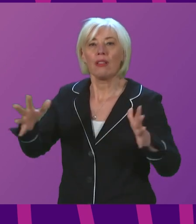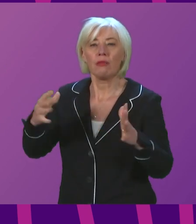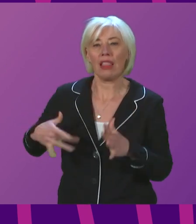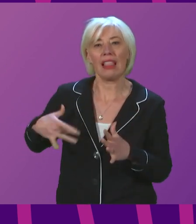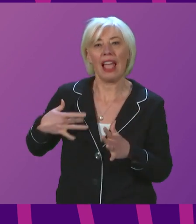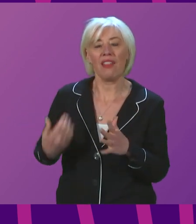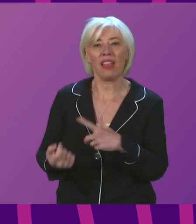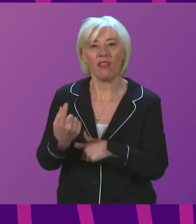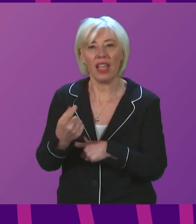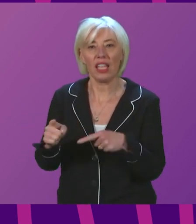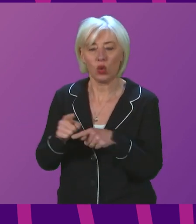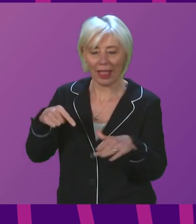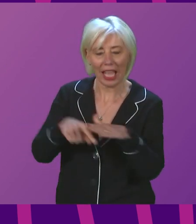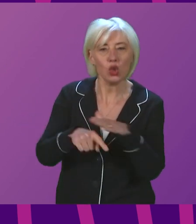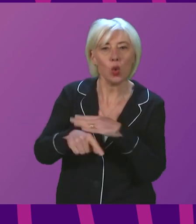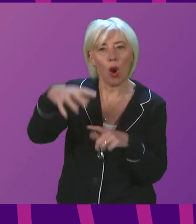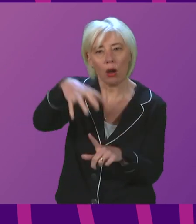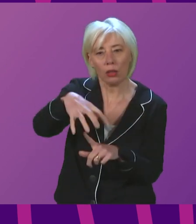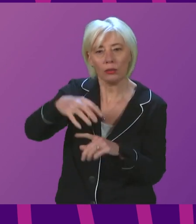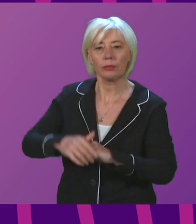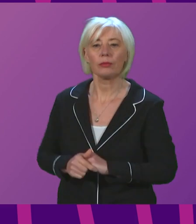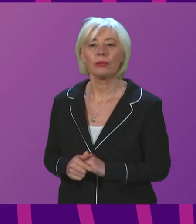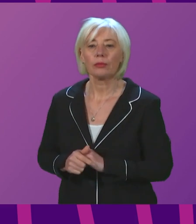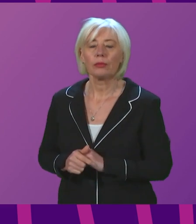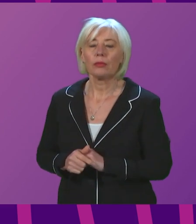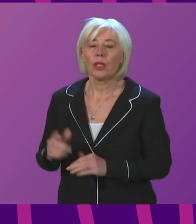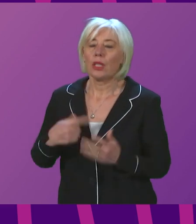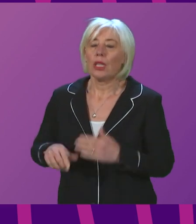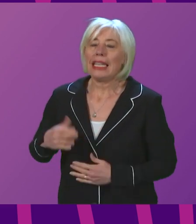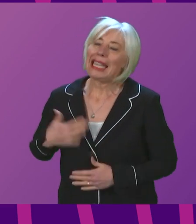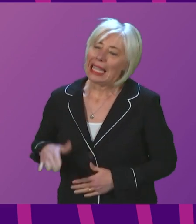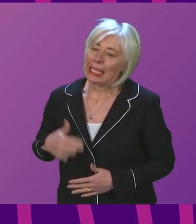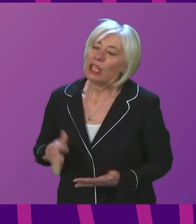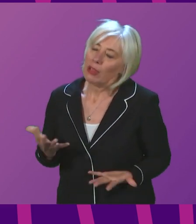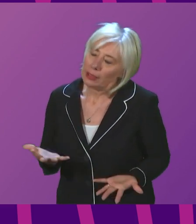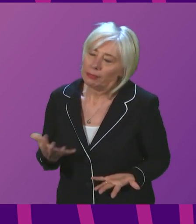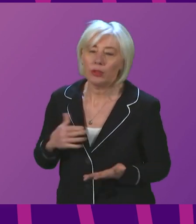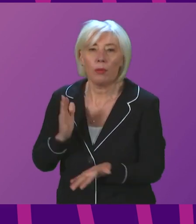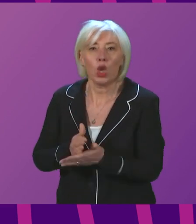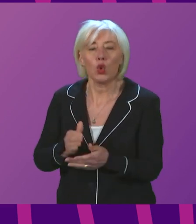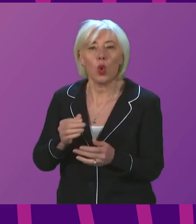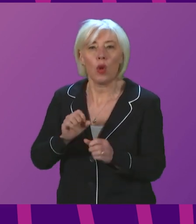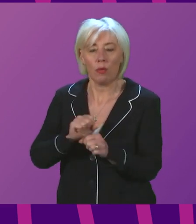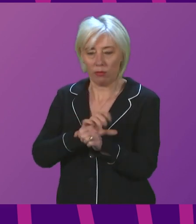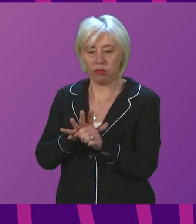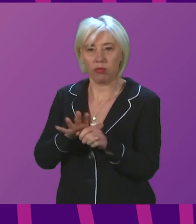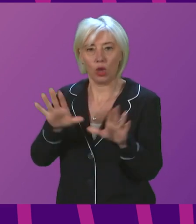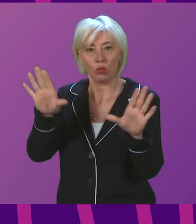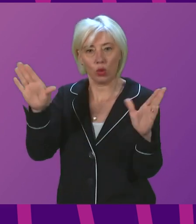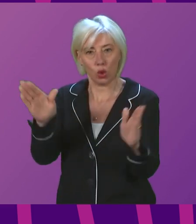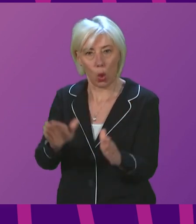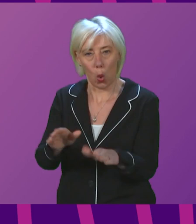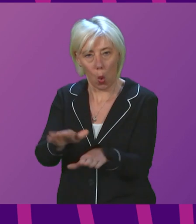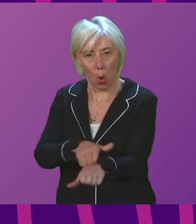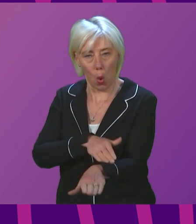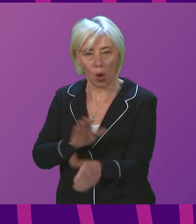events and indoor public places. We judge these to be necessary to further slow the spread of the virus so that we can protect